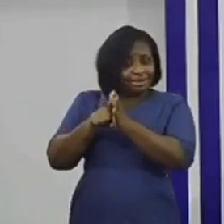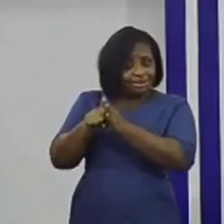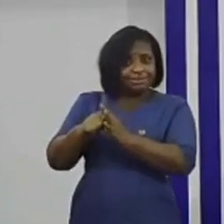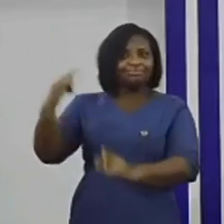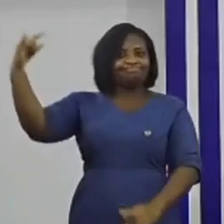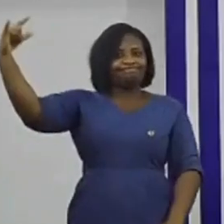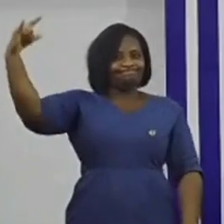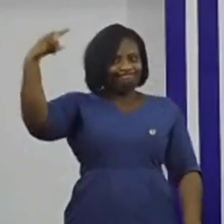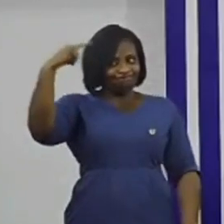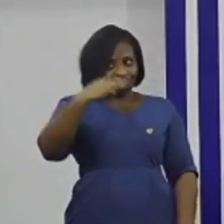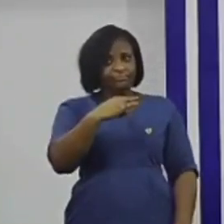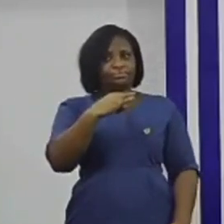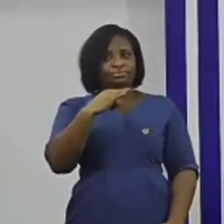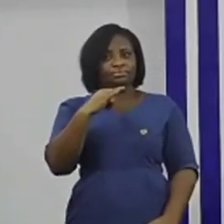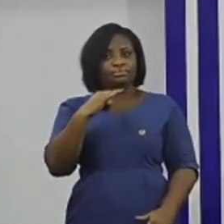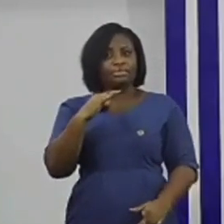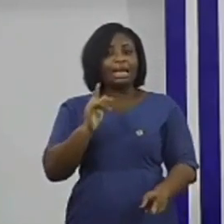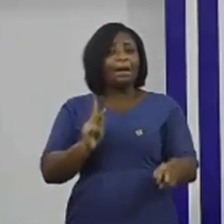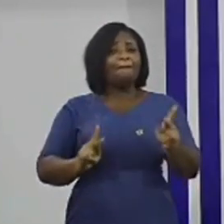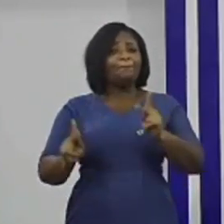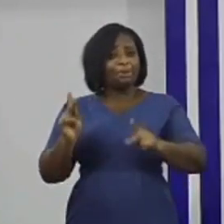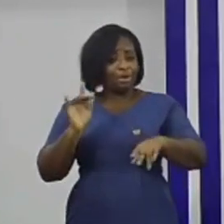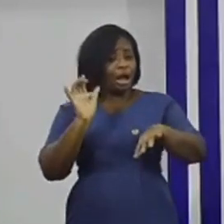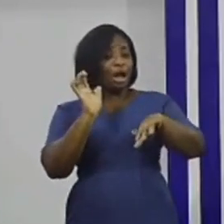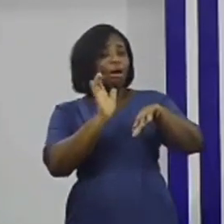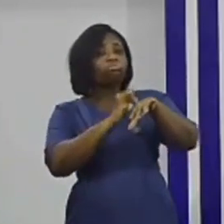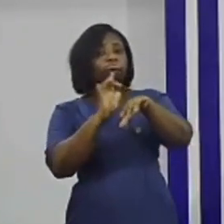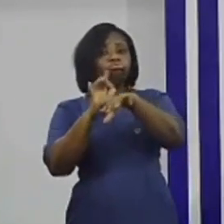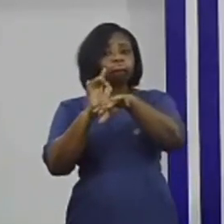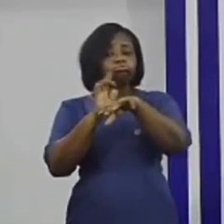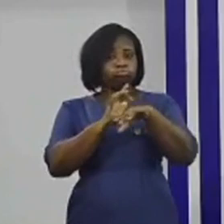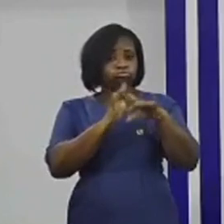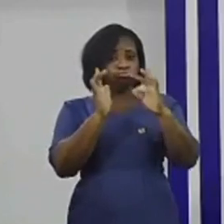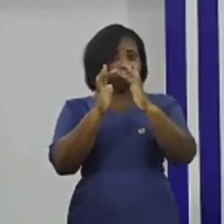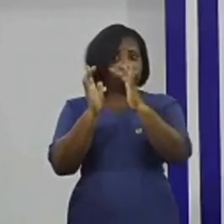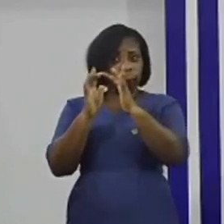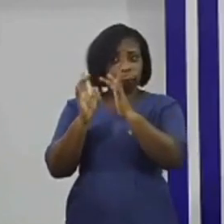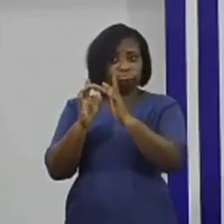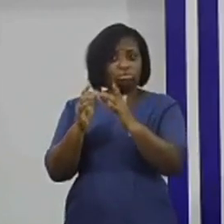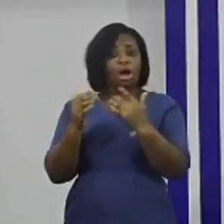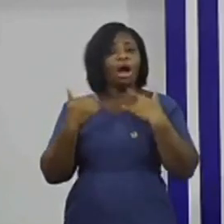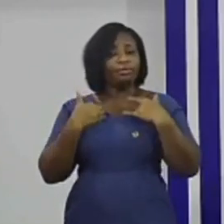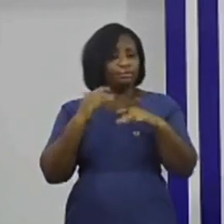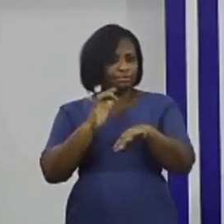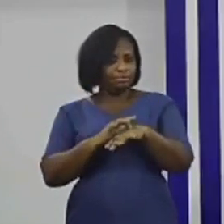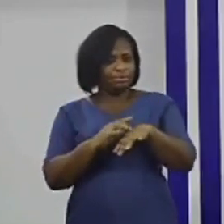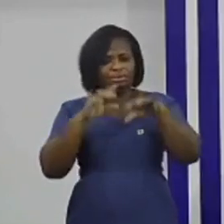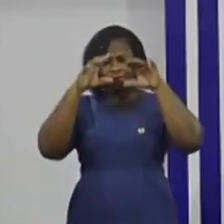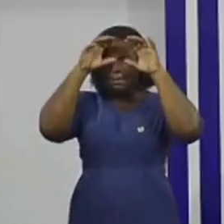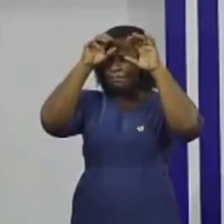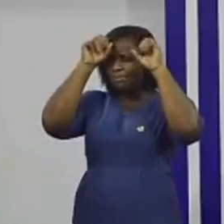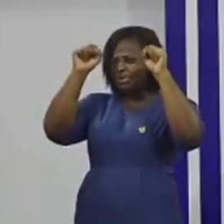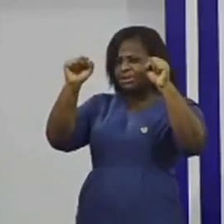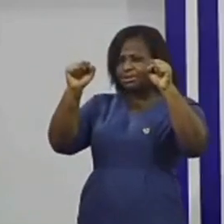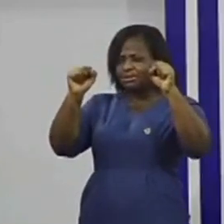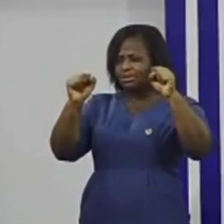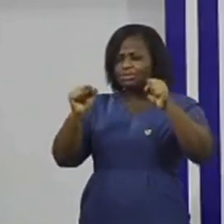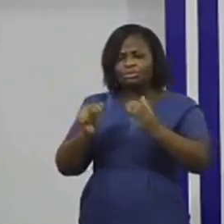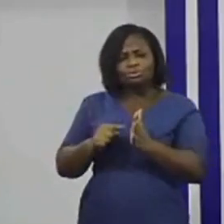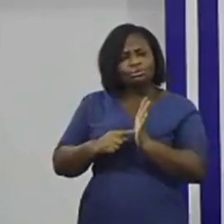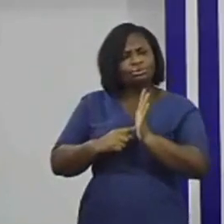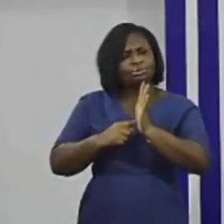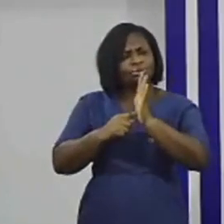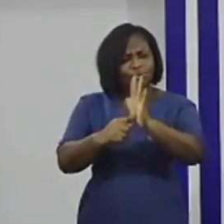and those who are in contact with them prior to the lockdown. The President is showing utmost care and